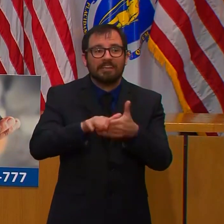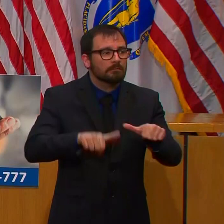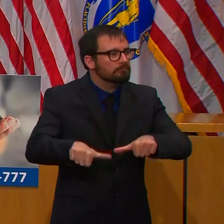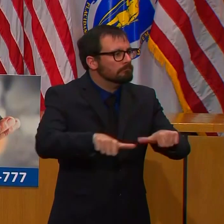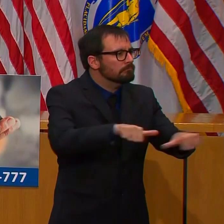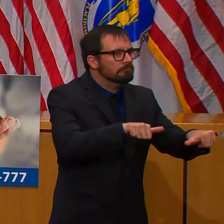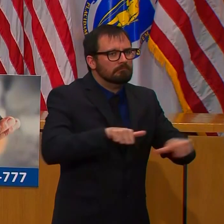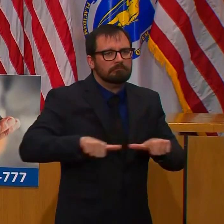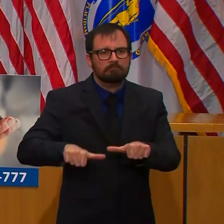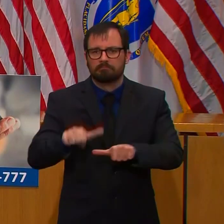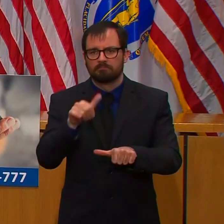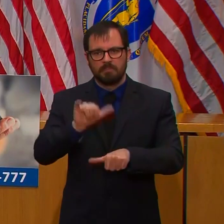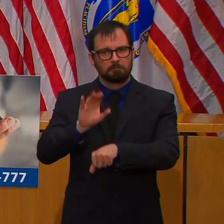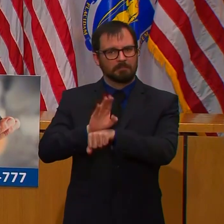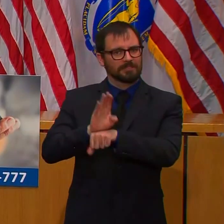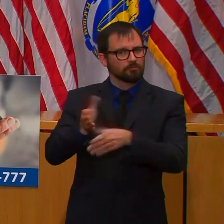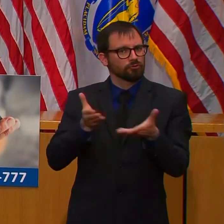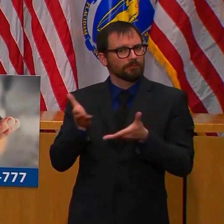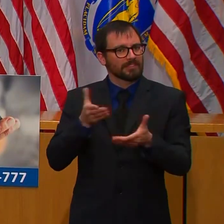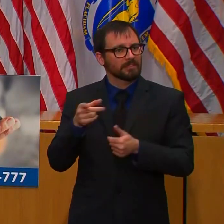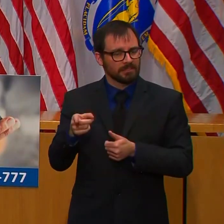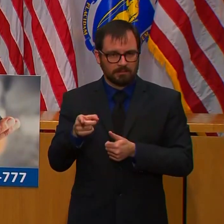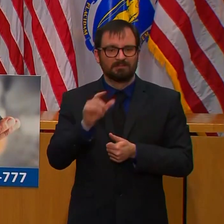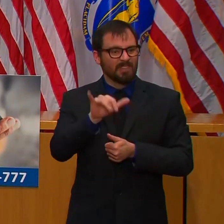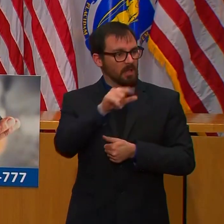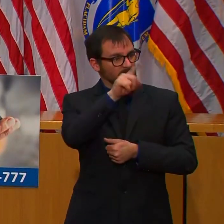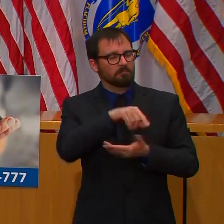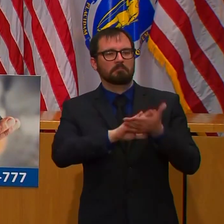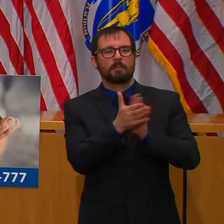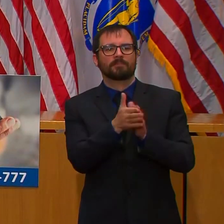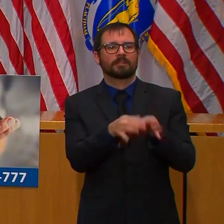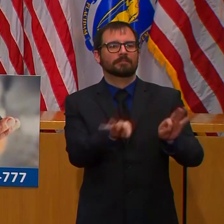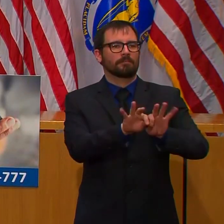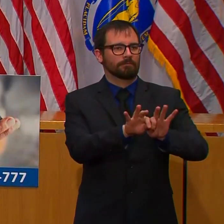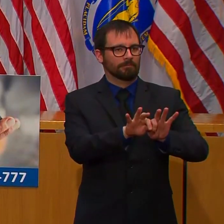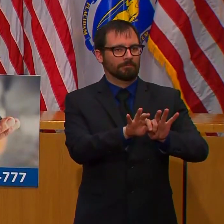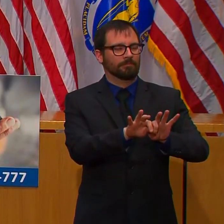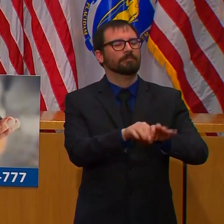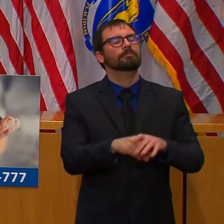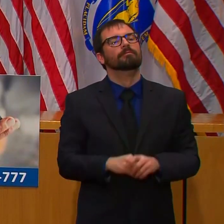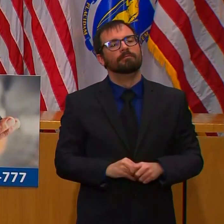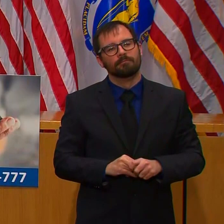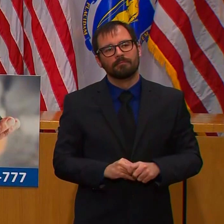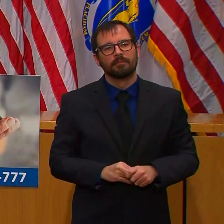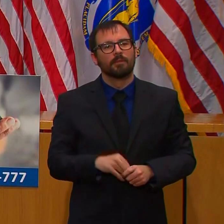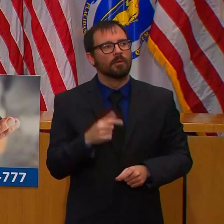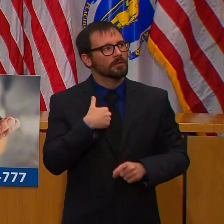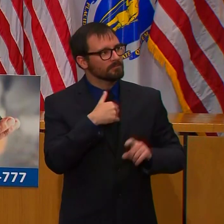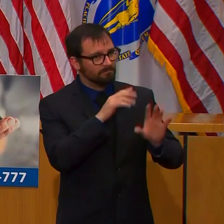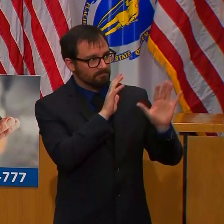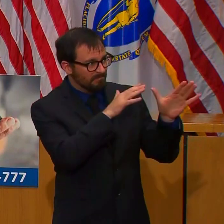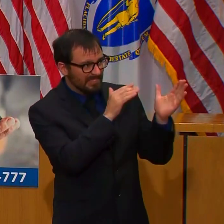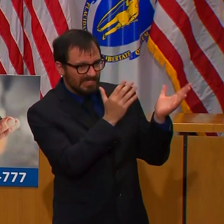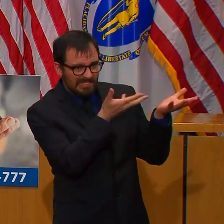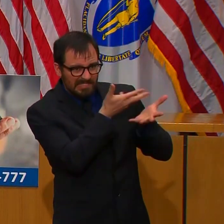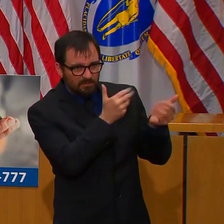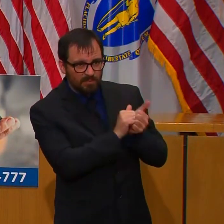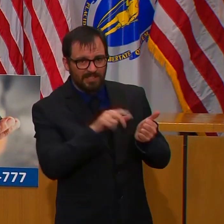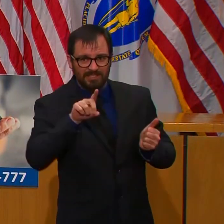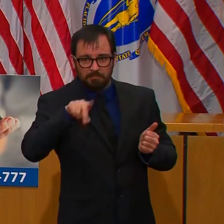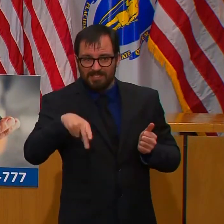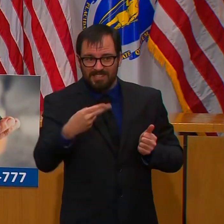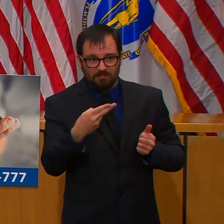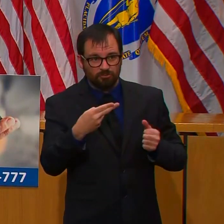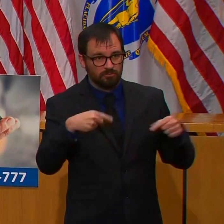directed the Department of Public Health to issue an order with more specifics for hotels, motels, and short-term rentals like